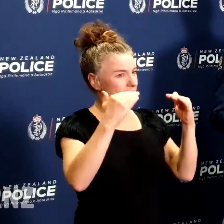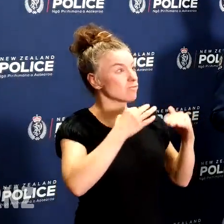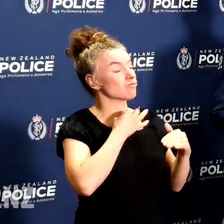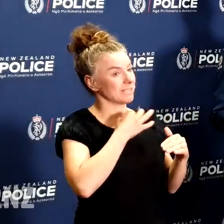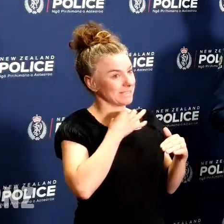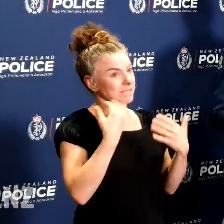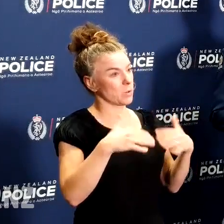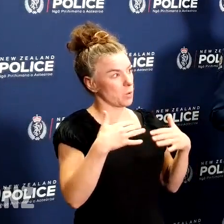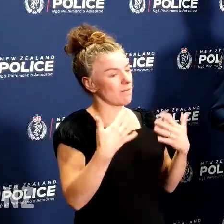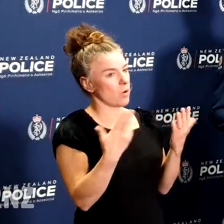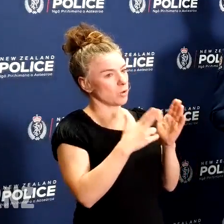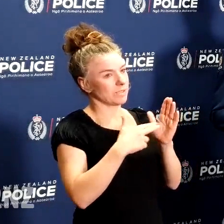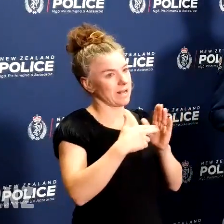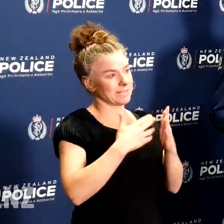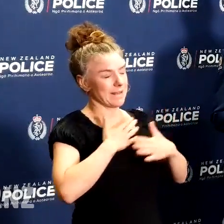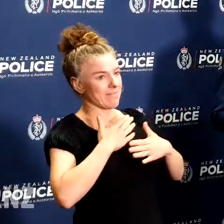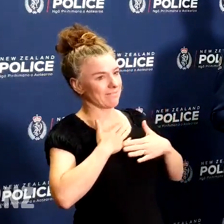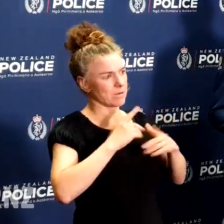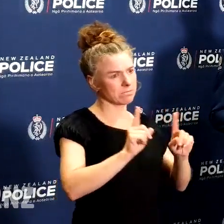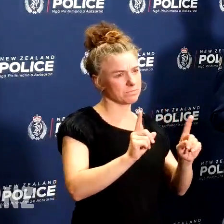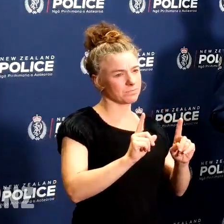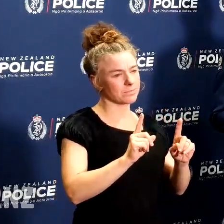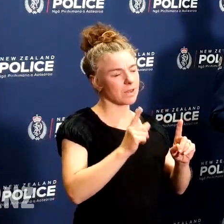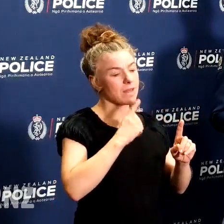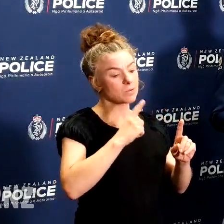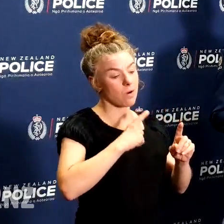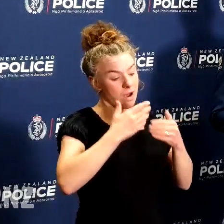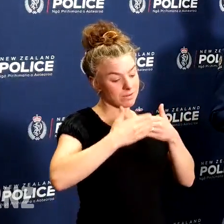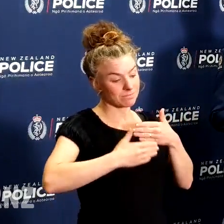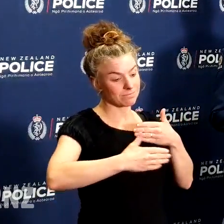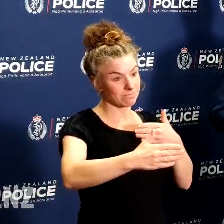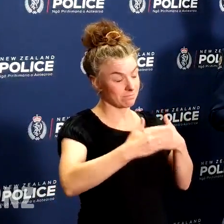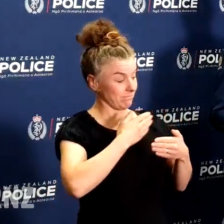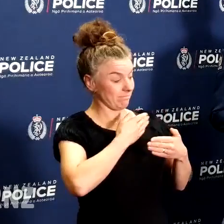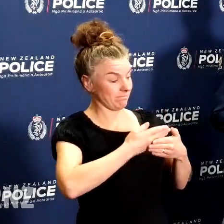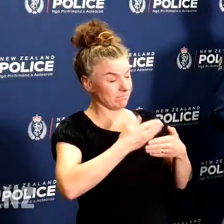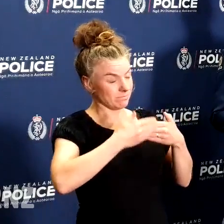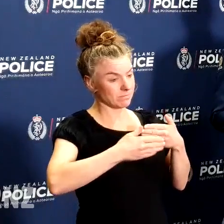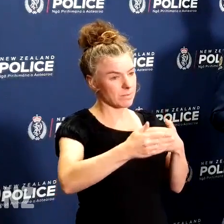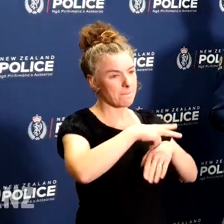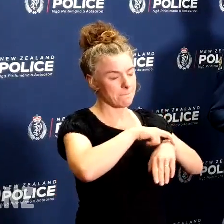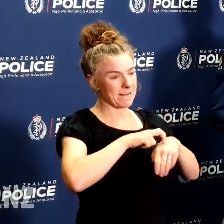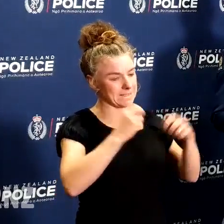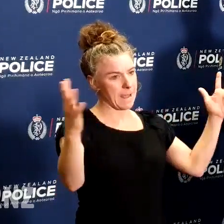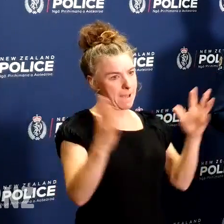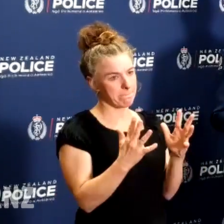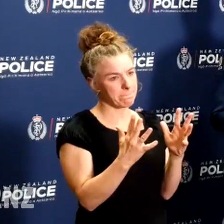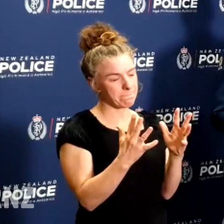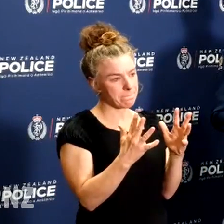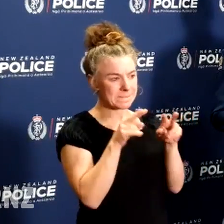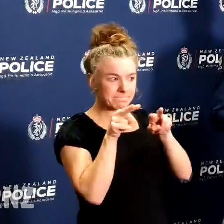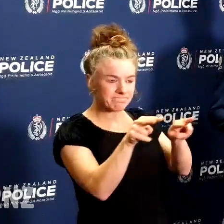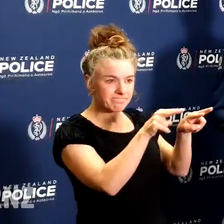and you will continue to see for weeks to come high vigilance and high visibility